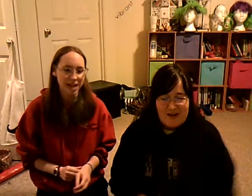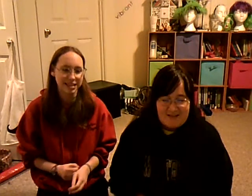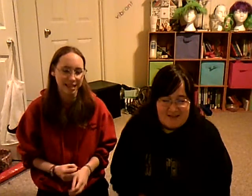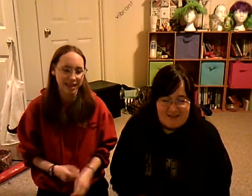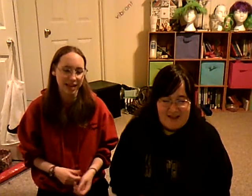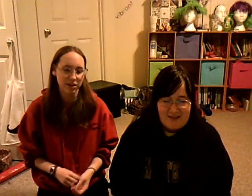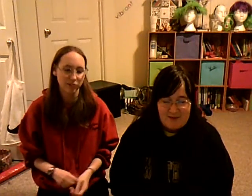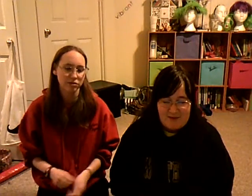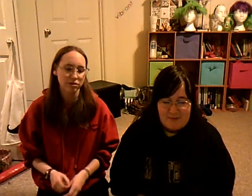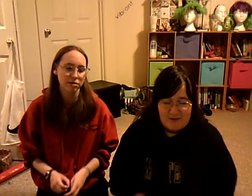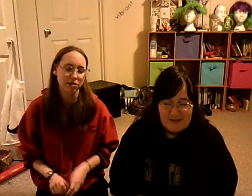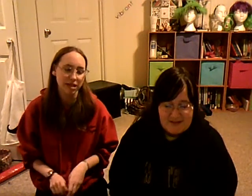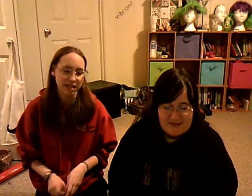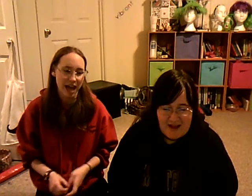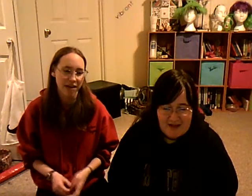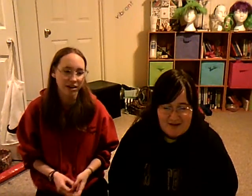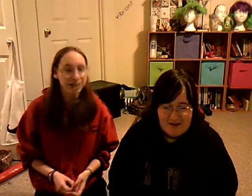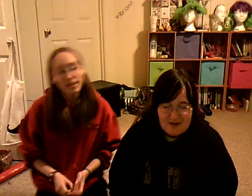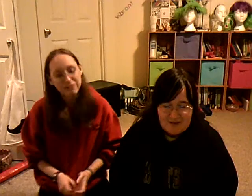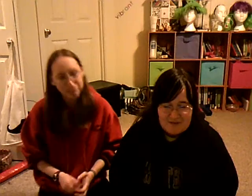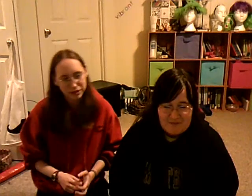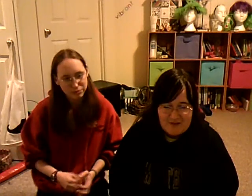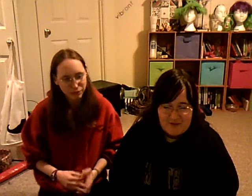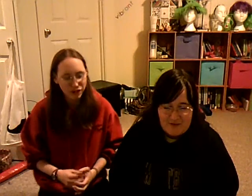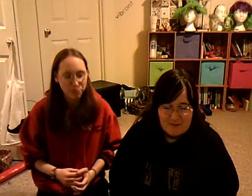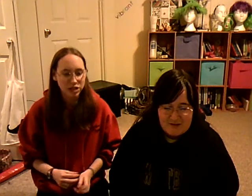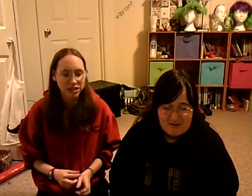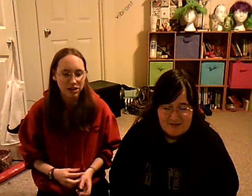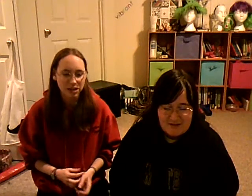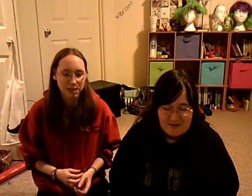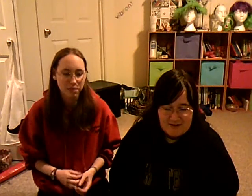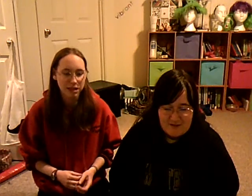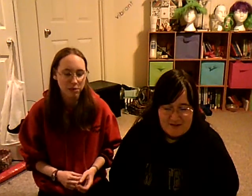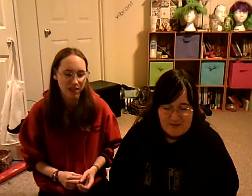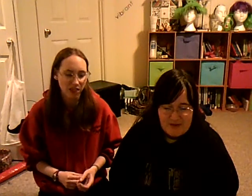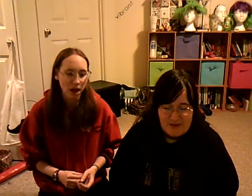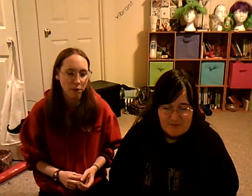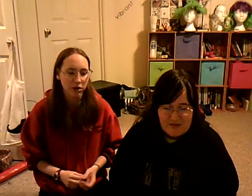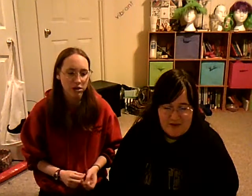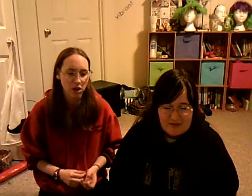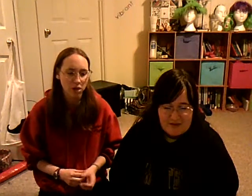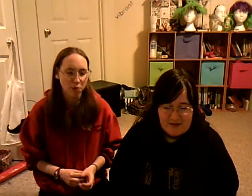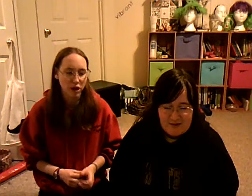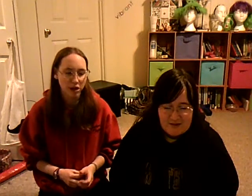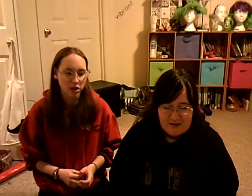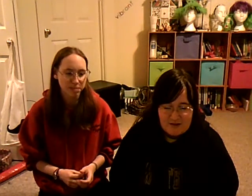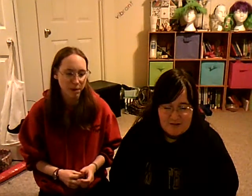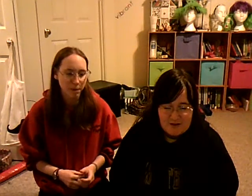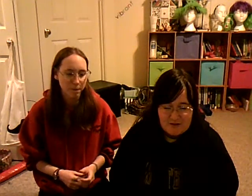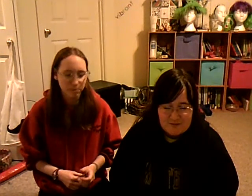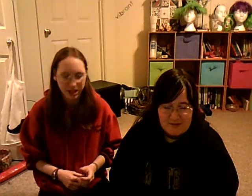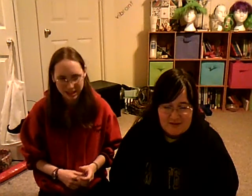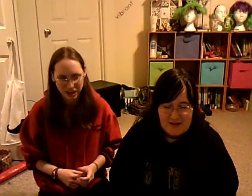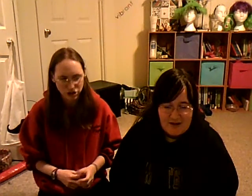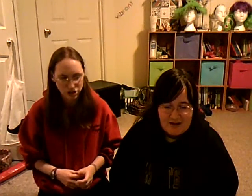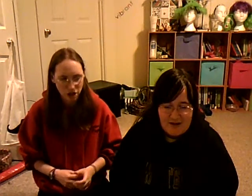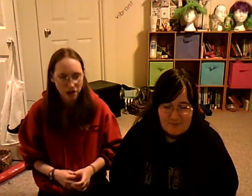1968 their deep elastic scatter. We found protons that aren't as simple as we thought. We thought they were solid particles, but they are not.